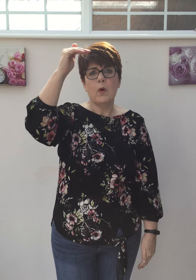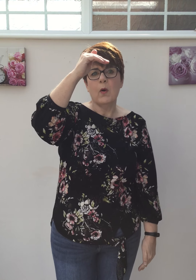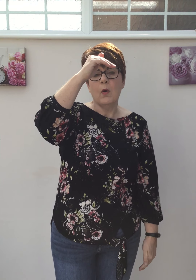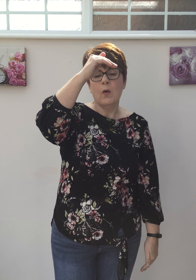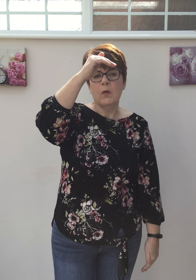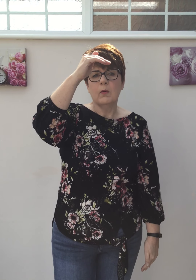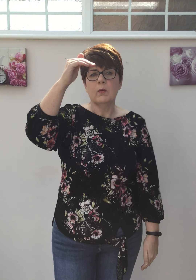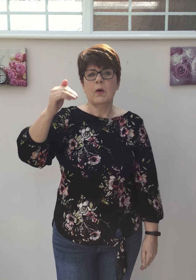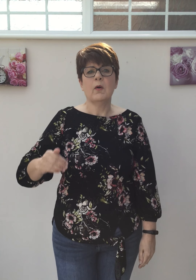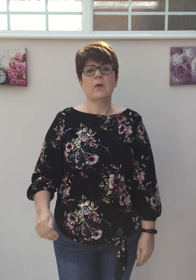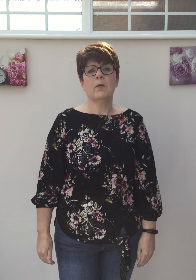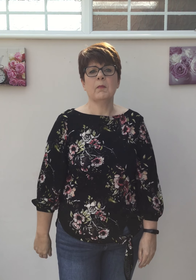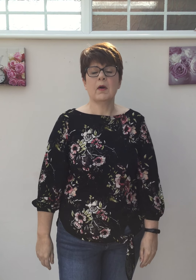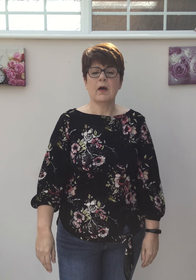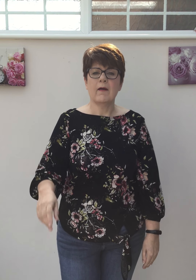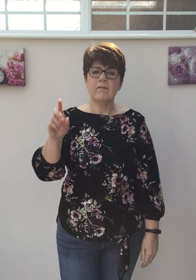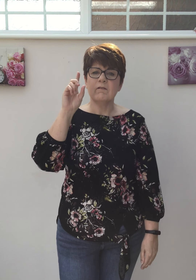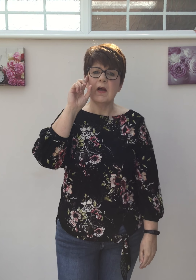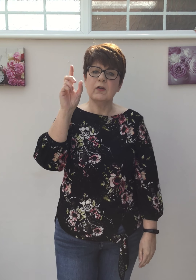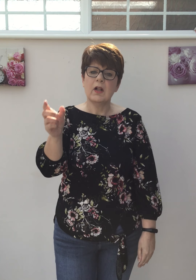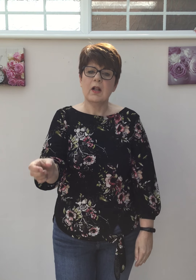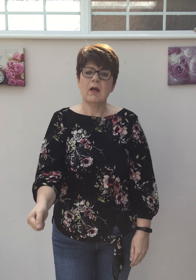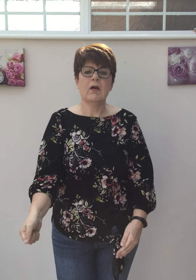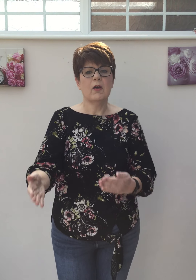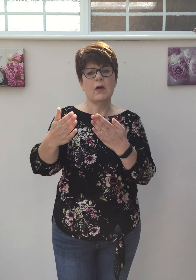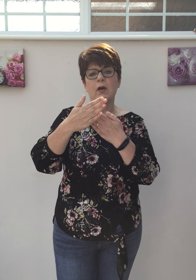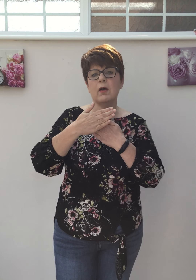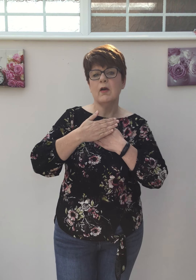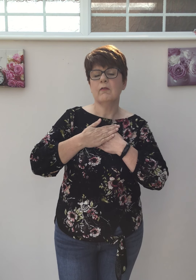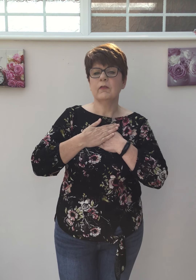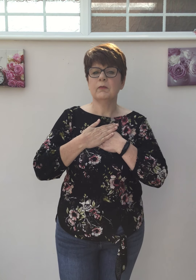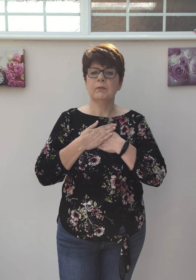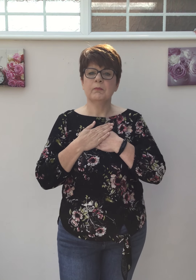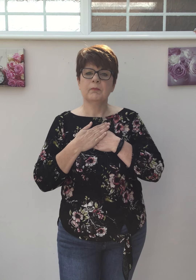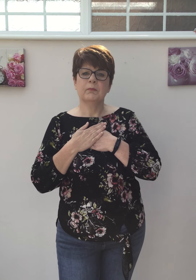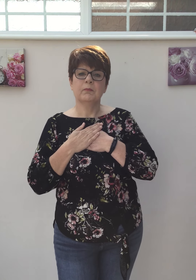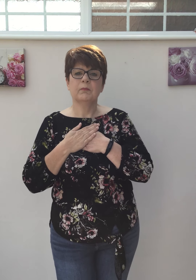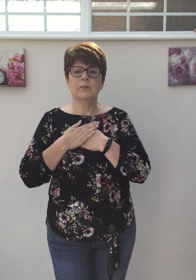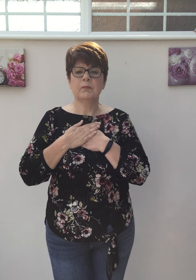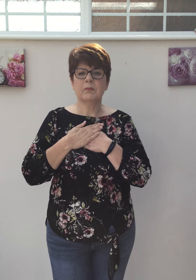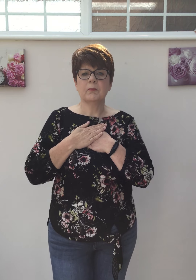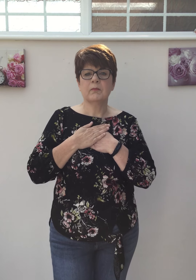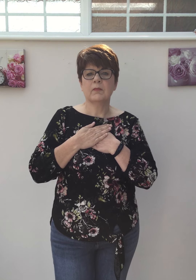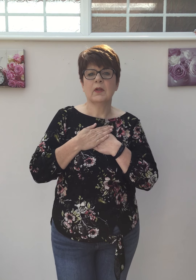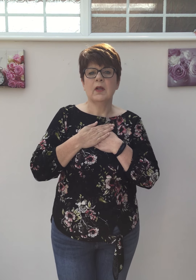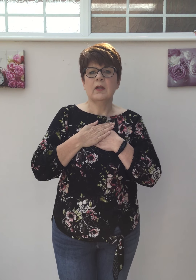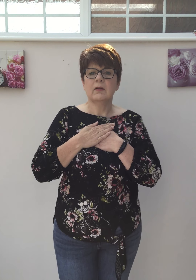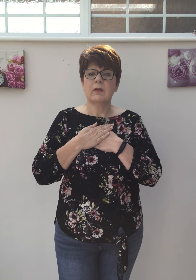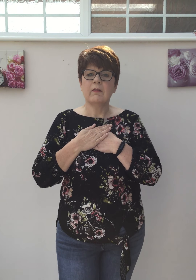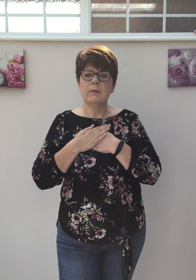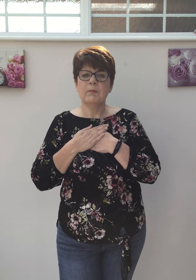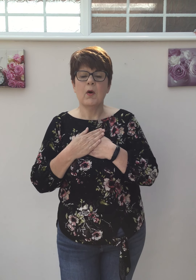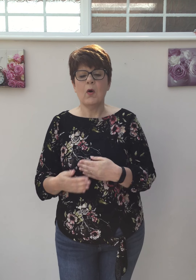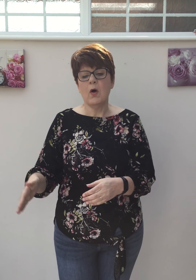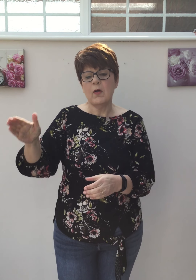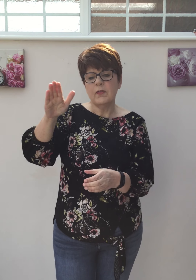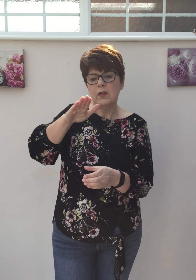I found a love To carry more than